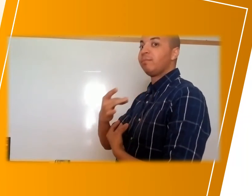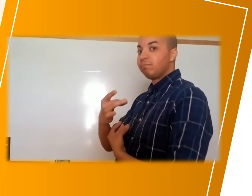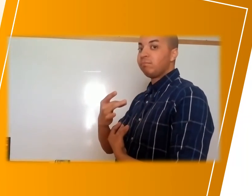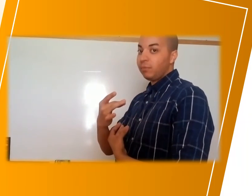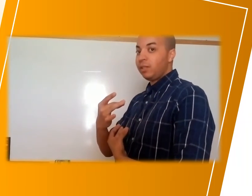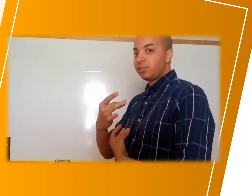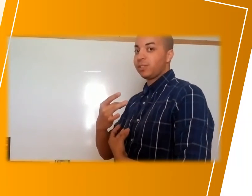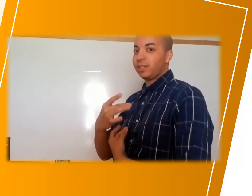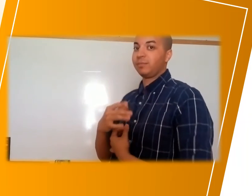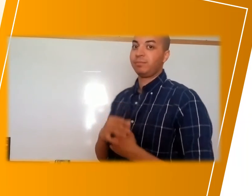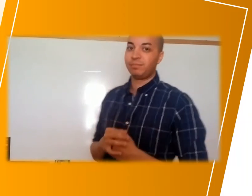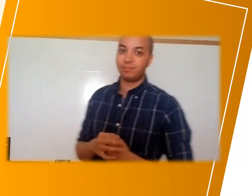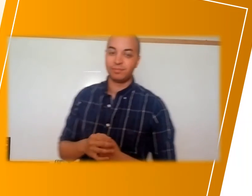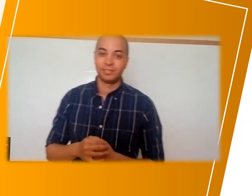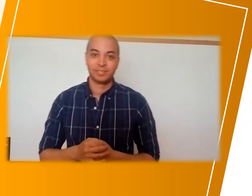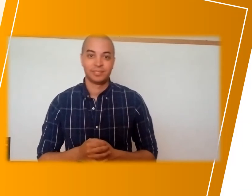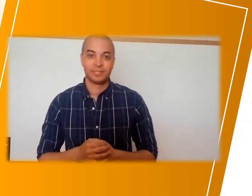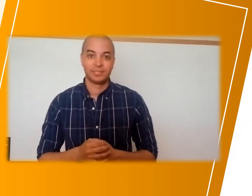Interesting. Interesting.